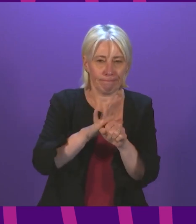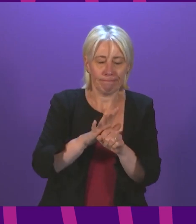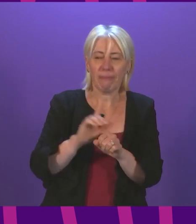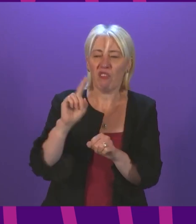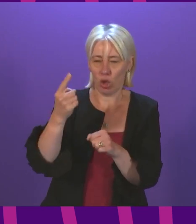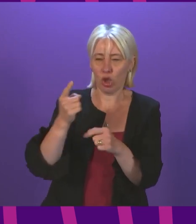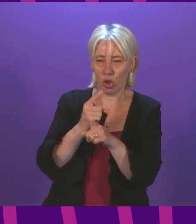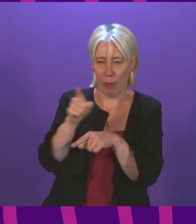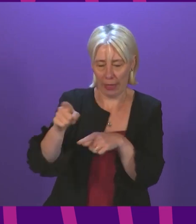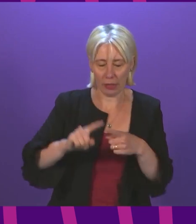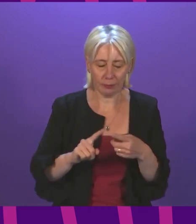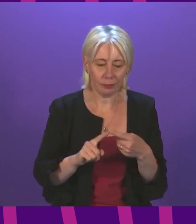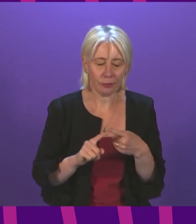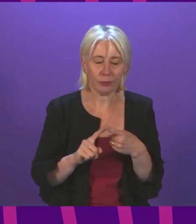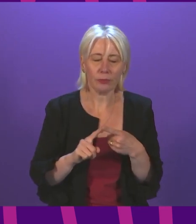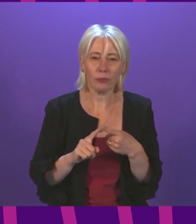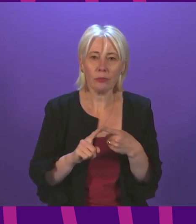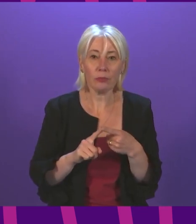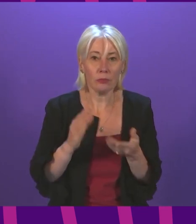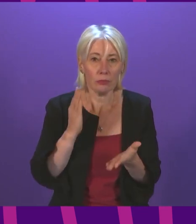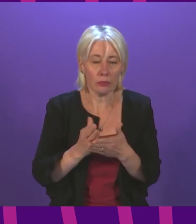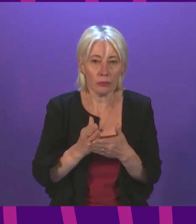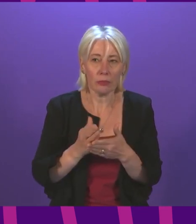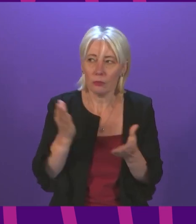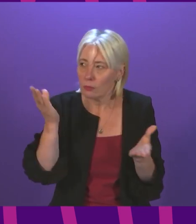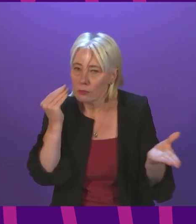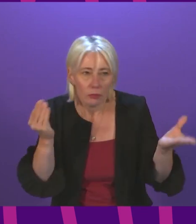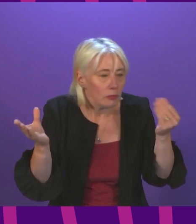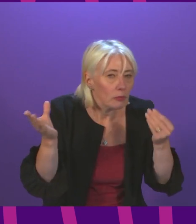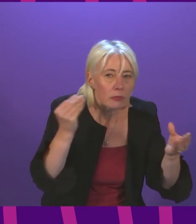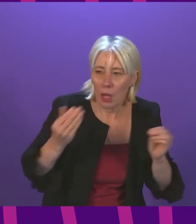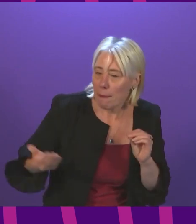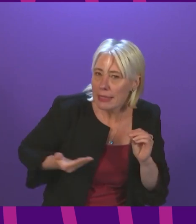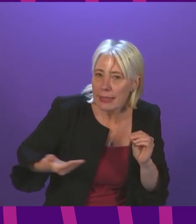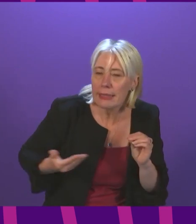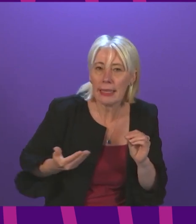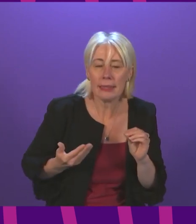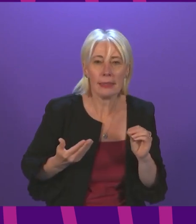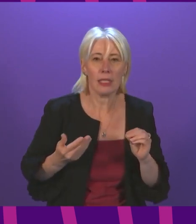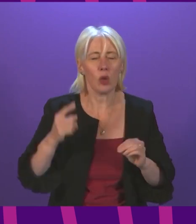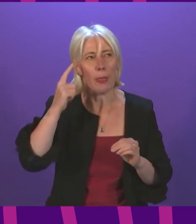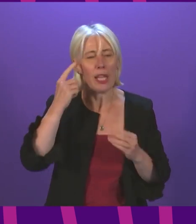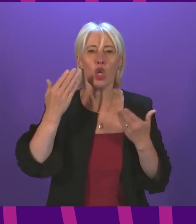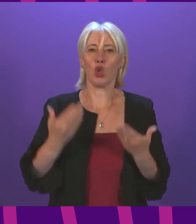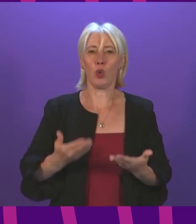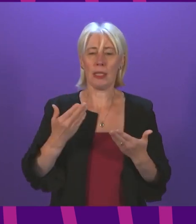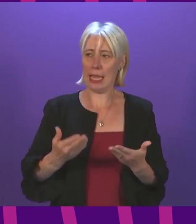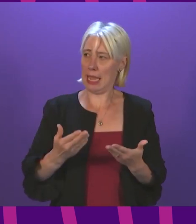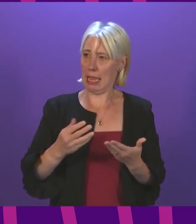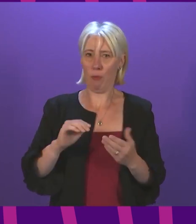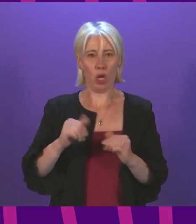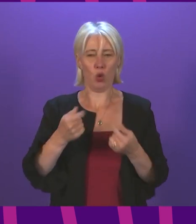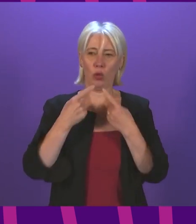first. It is because we have and are listening to businesses that we have announced I think today a very